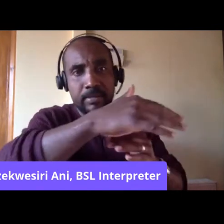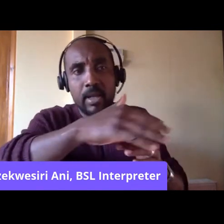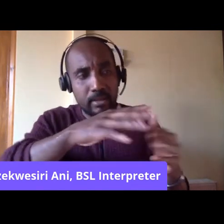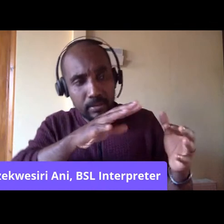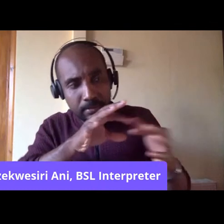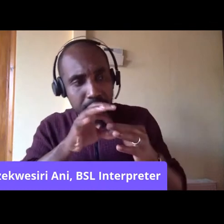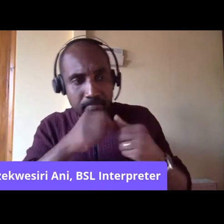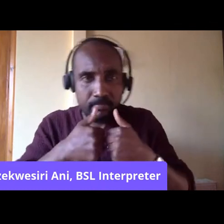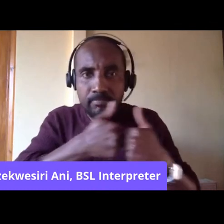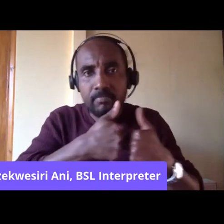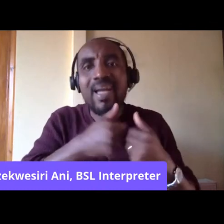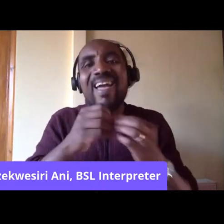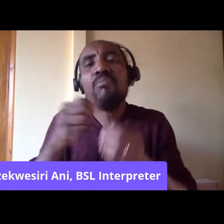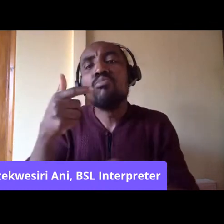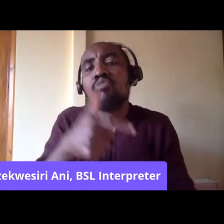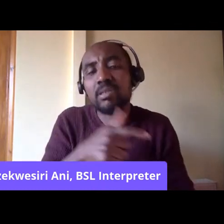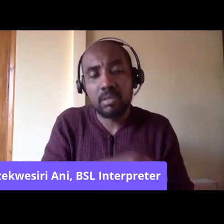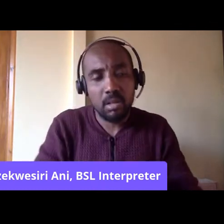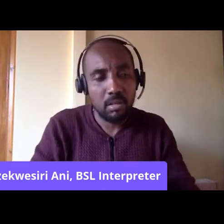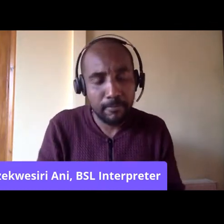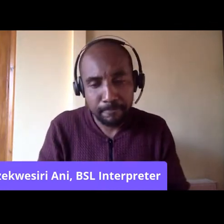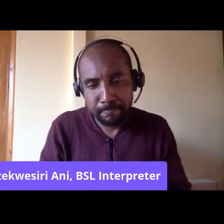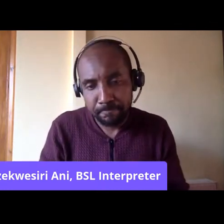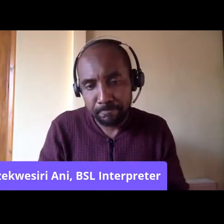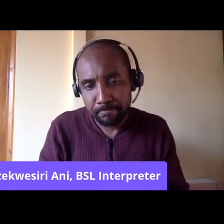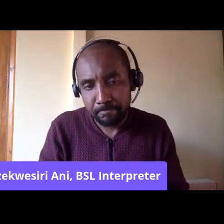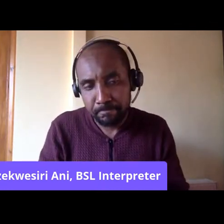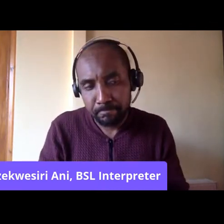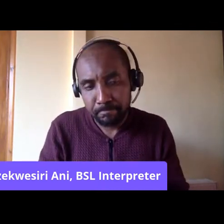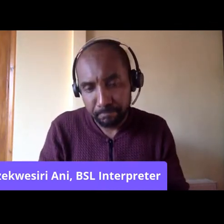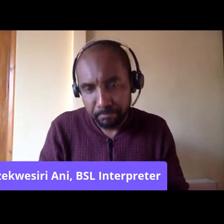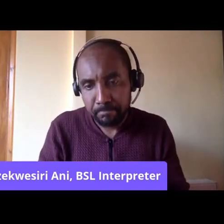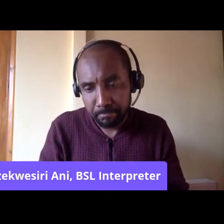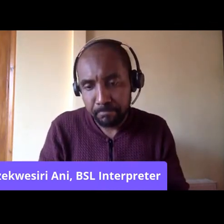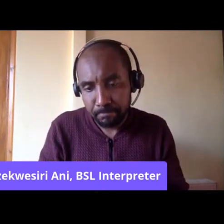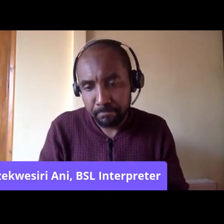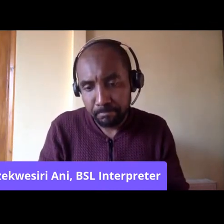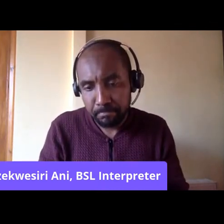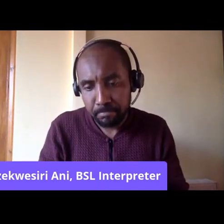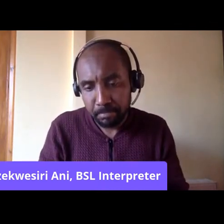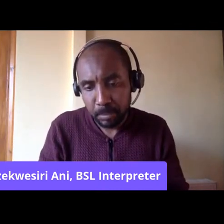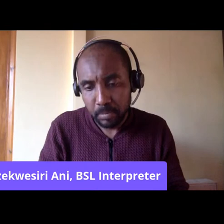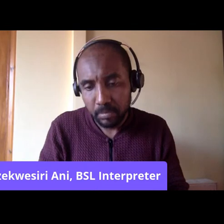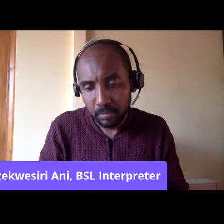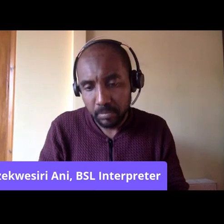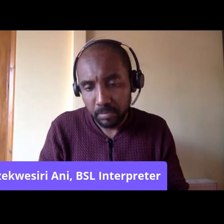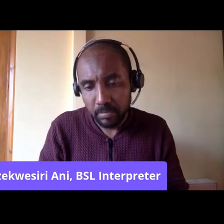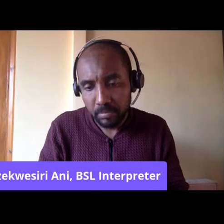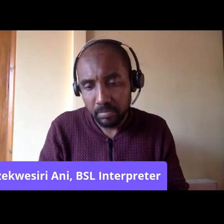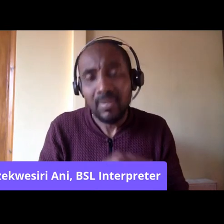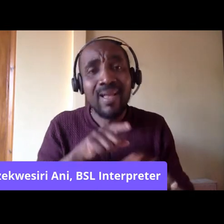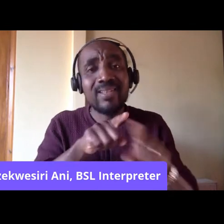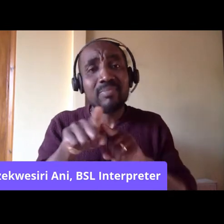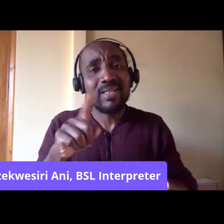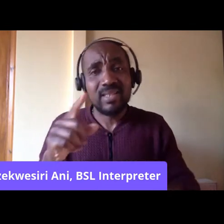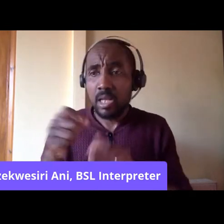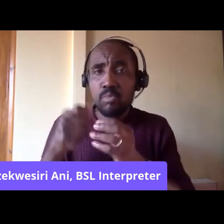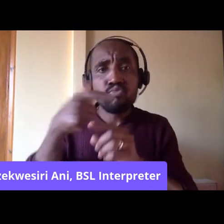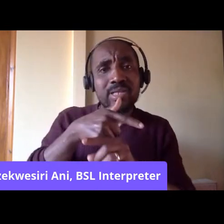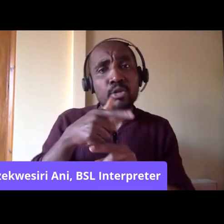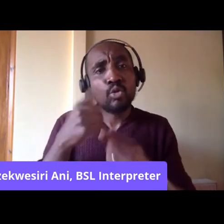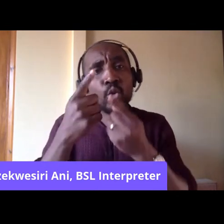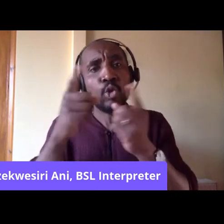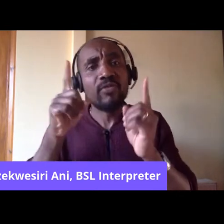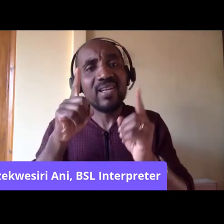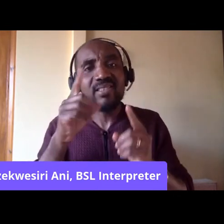in Bristol, and particularly at Bristol University, you had a small coterie of students who came to